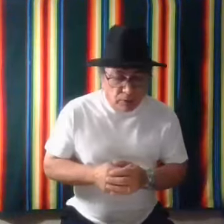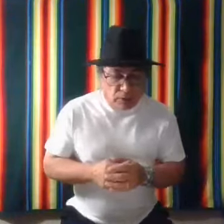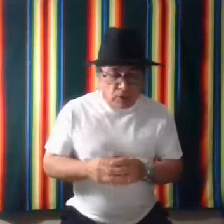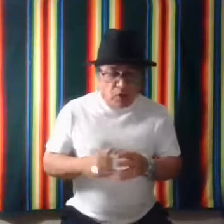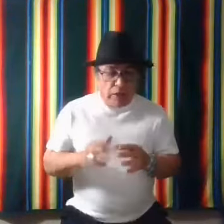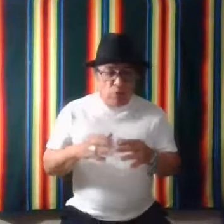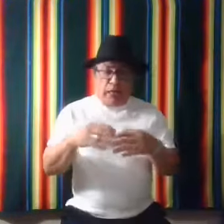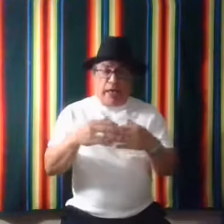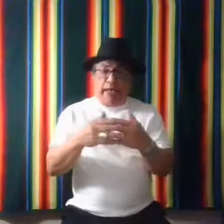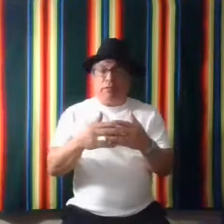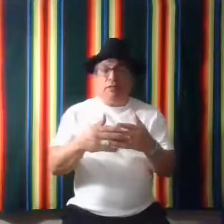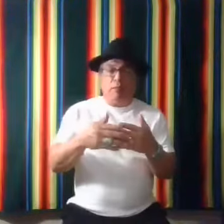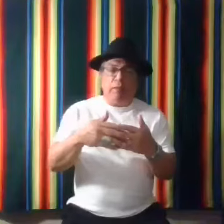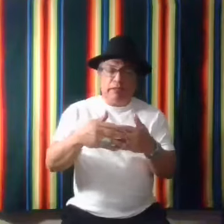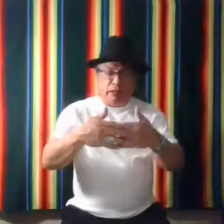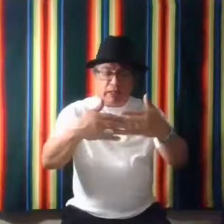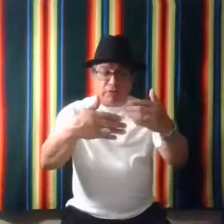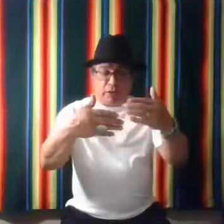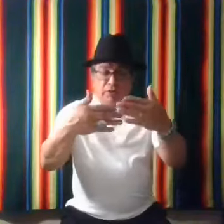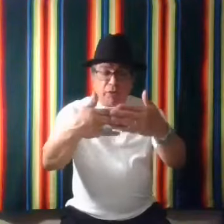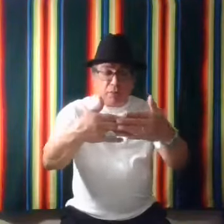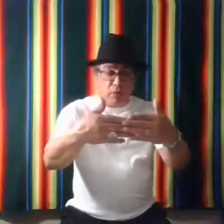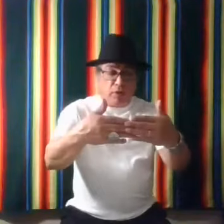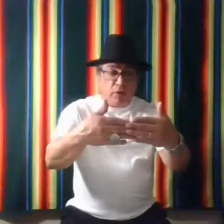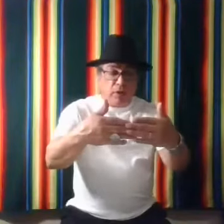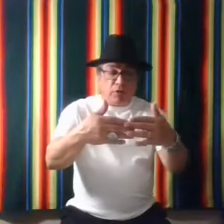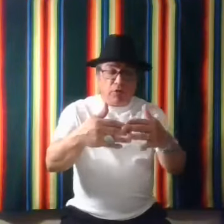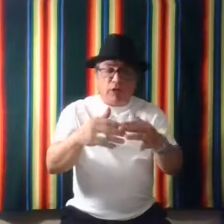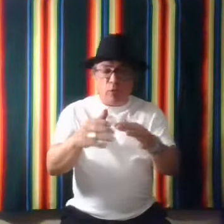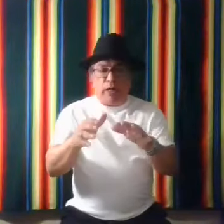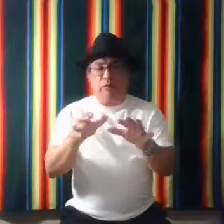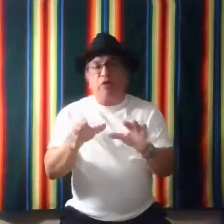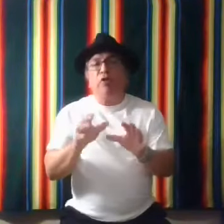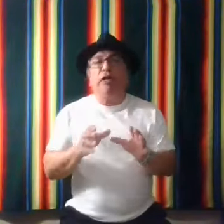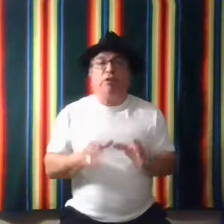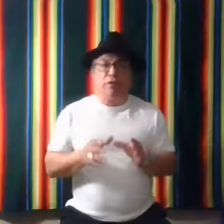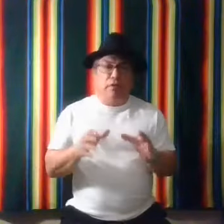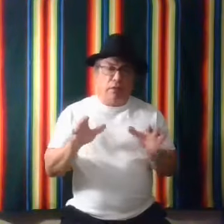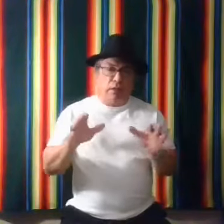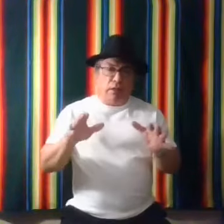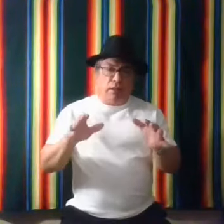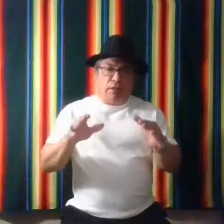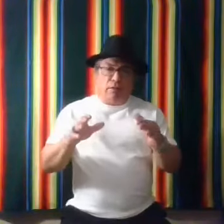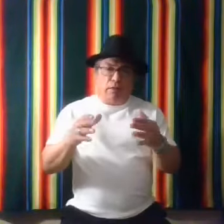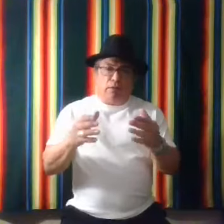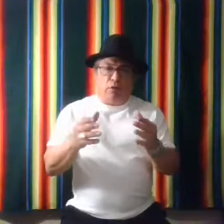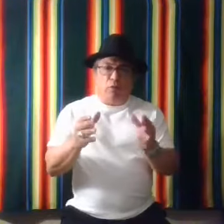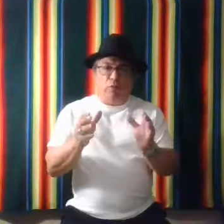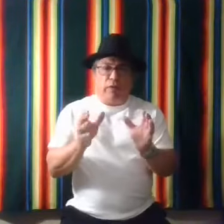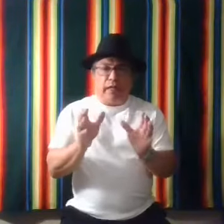Talking with hands basically is a simple, direct way of communication. So the thing